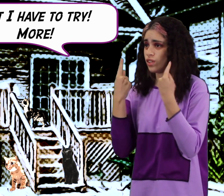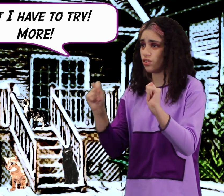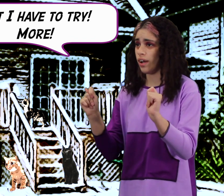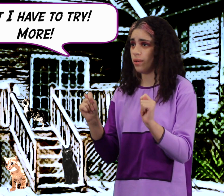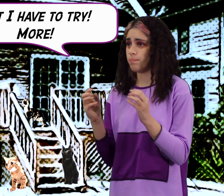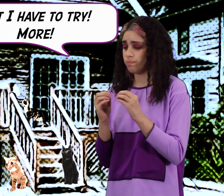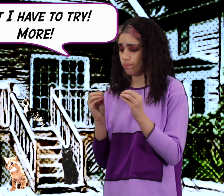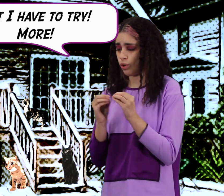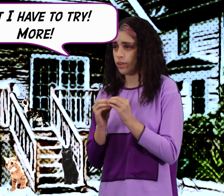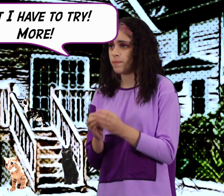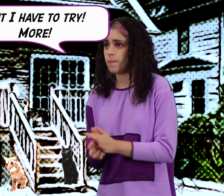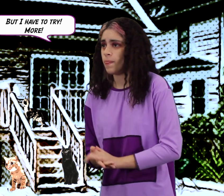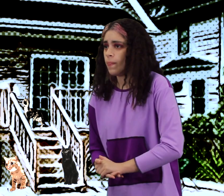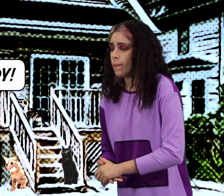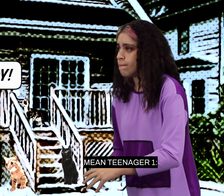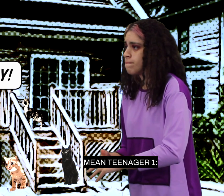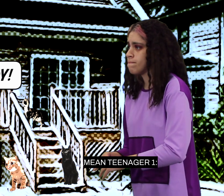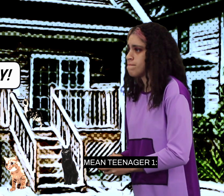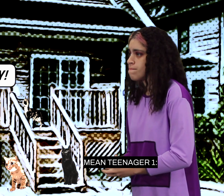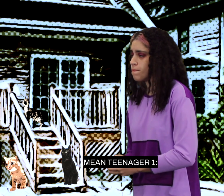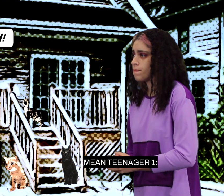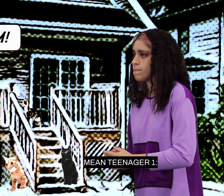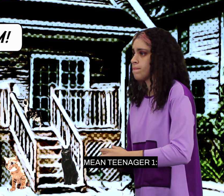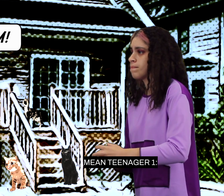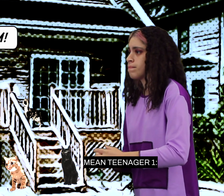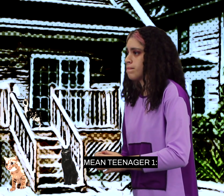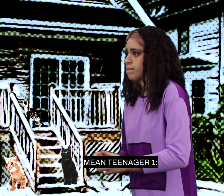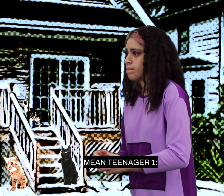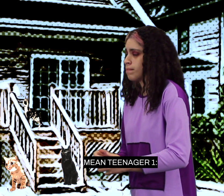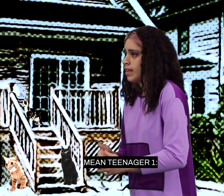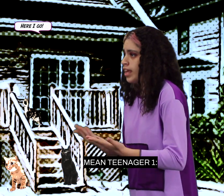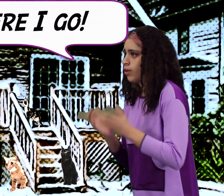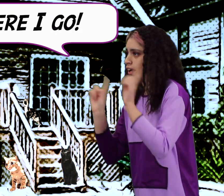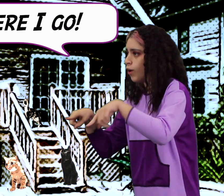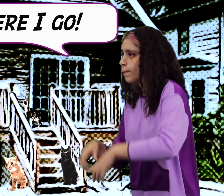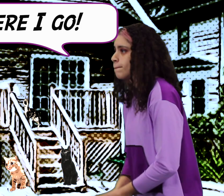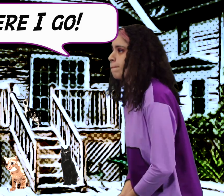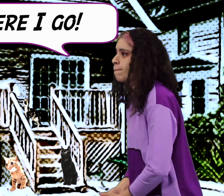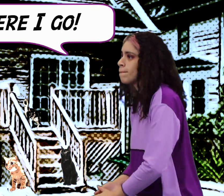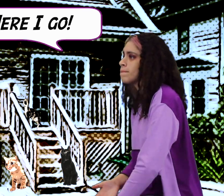to try more ready aim here i go here